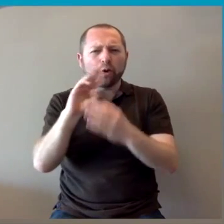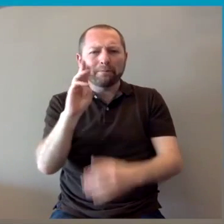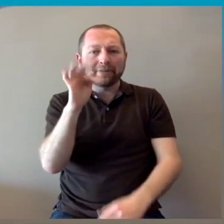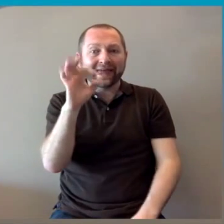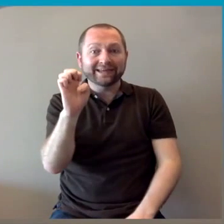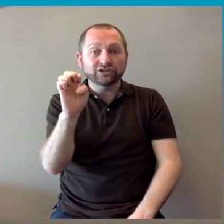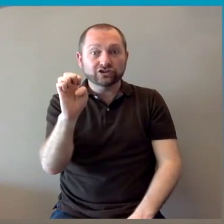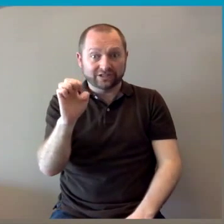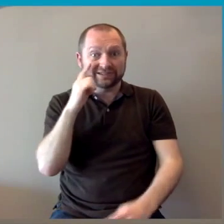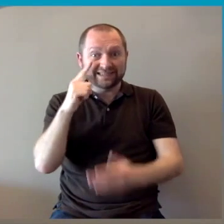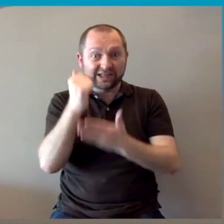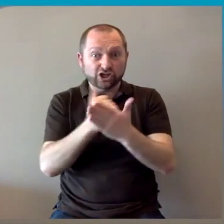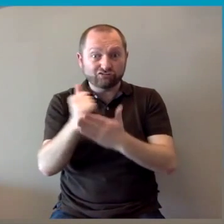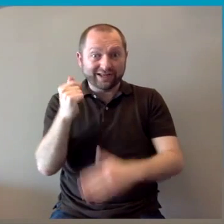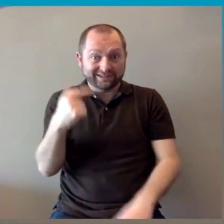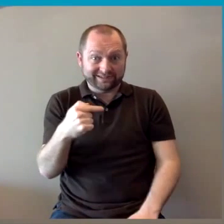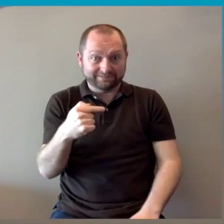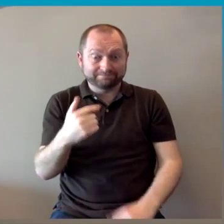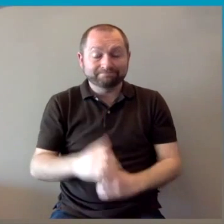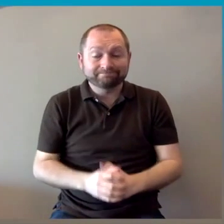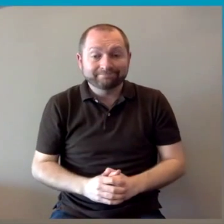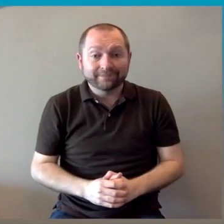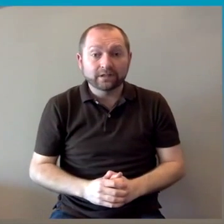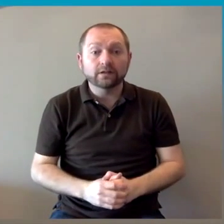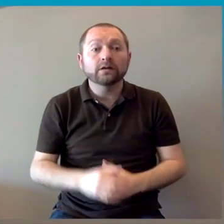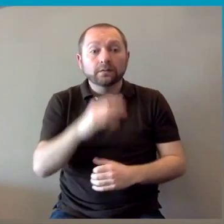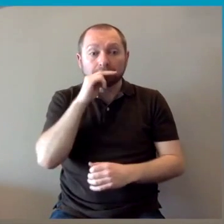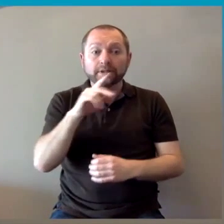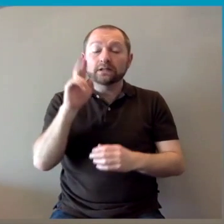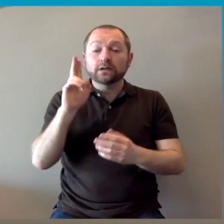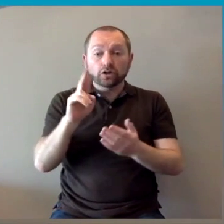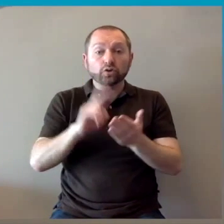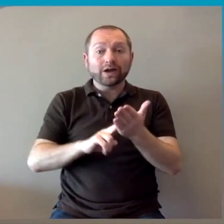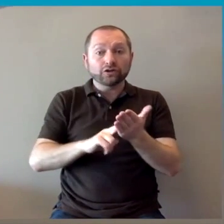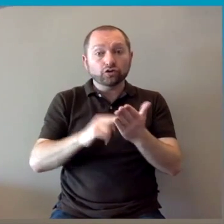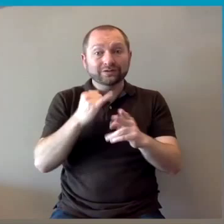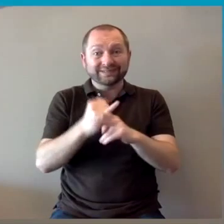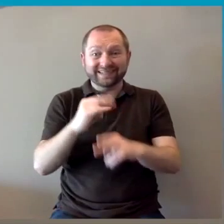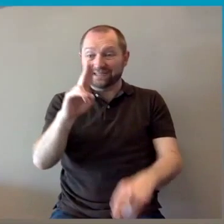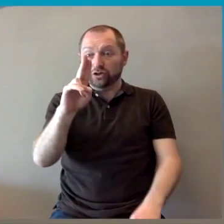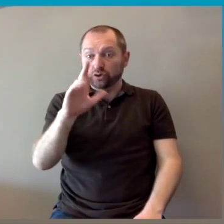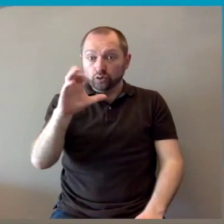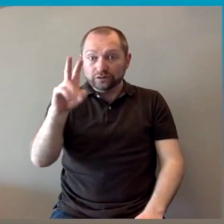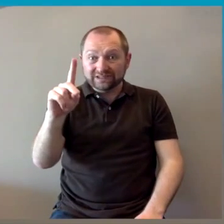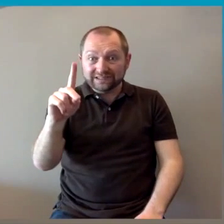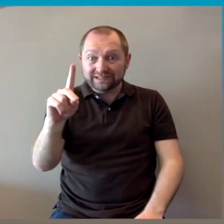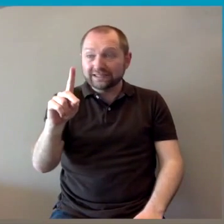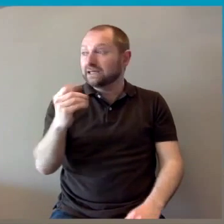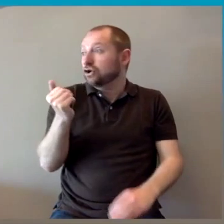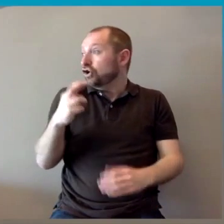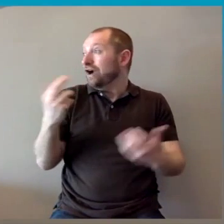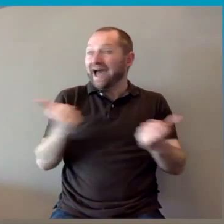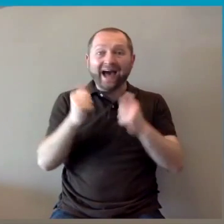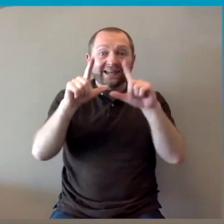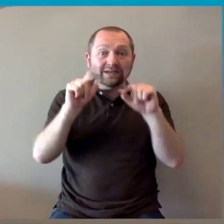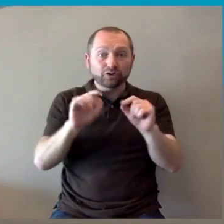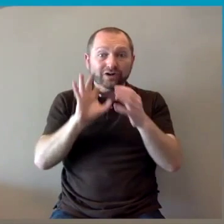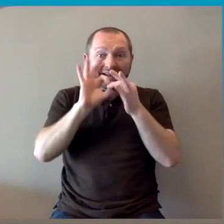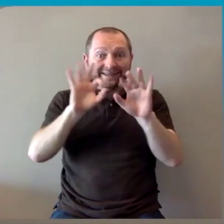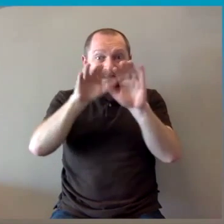OneSearch can be used on any computer that is connected to the internet. you don't have to be in UCD to use OneSearch. You can use it at home